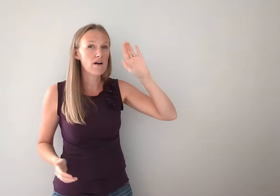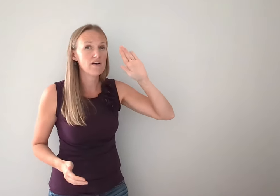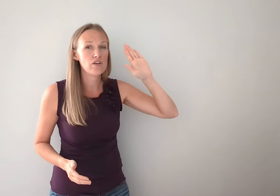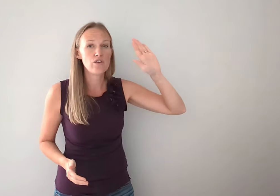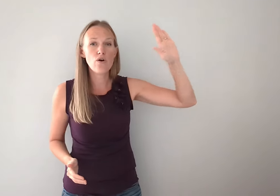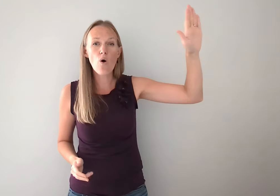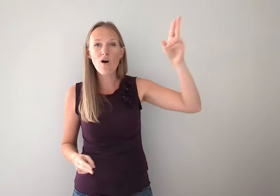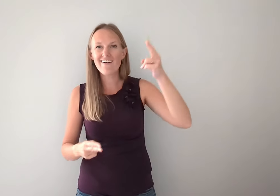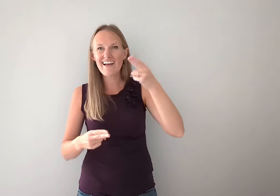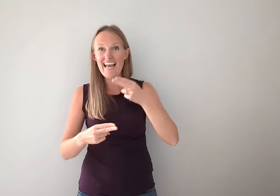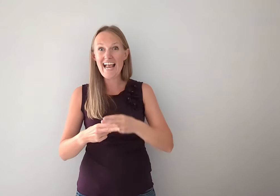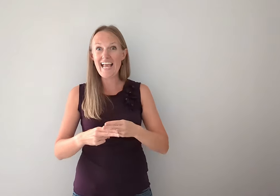your name.